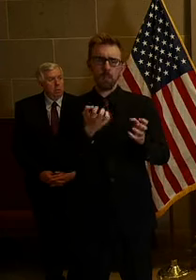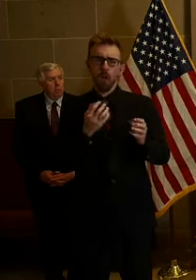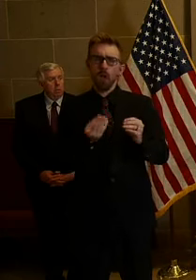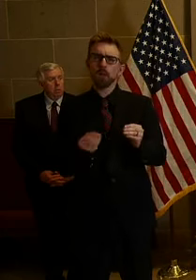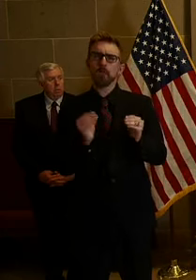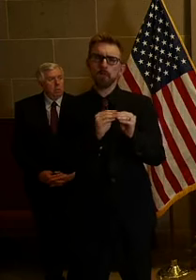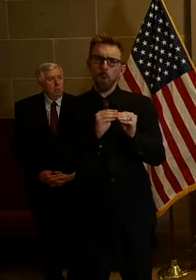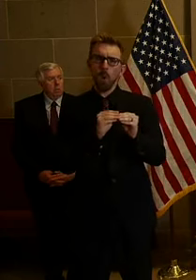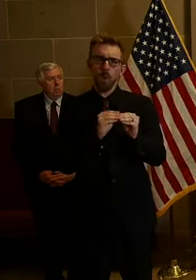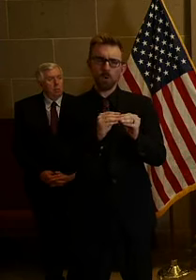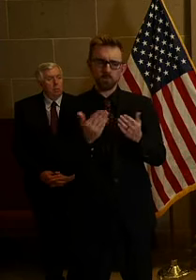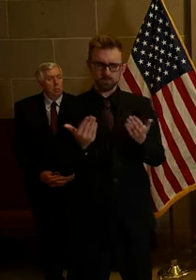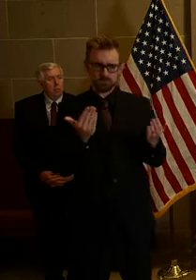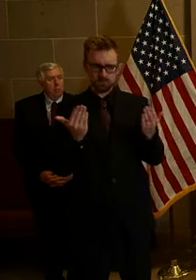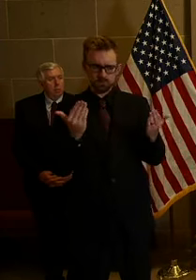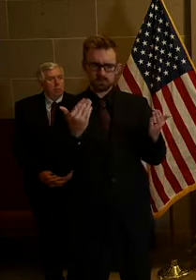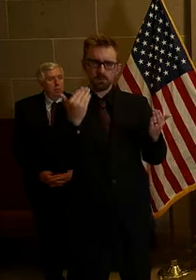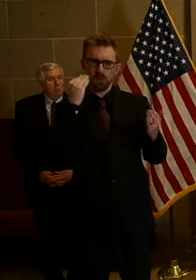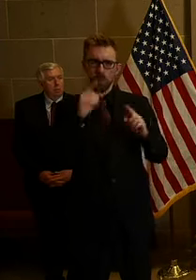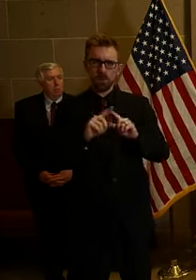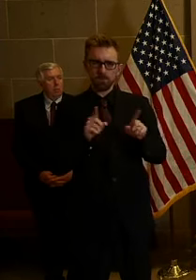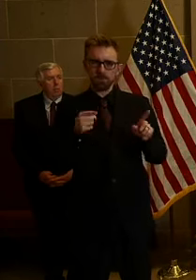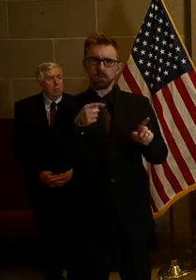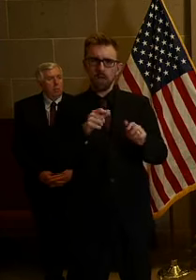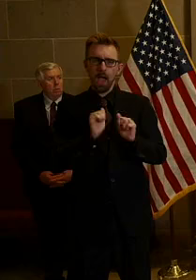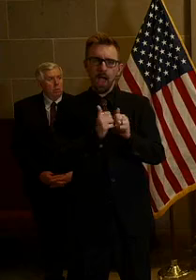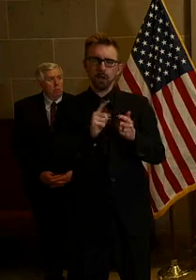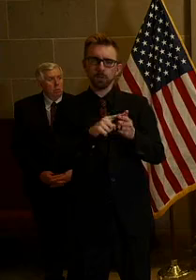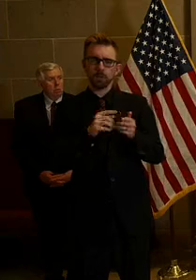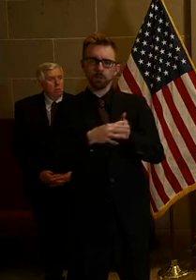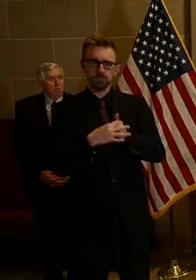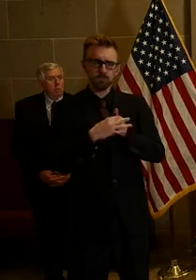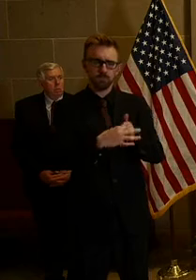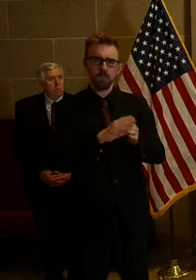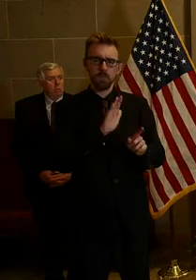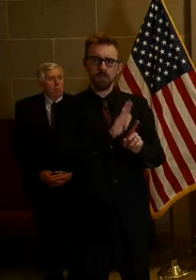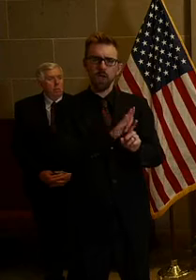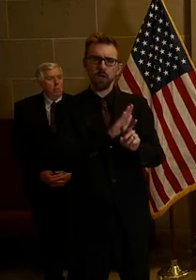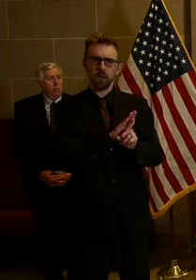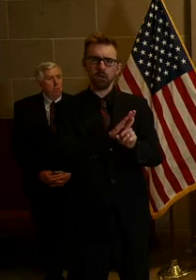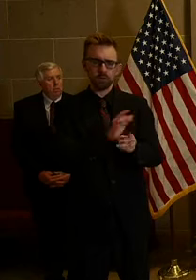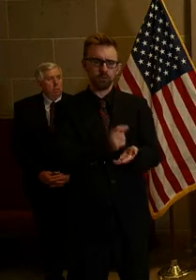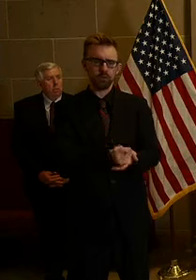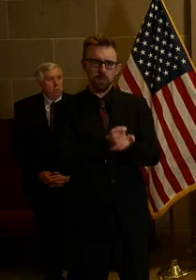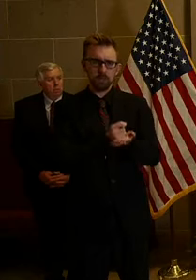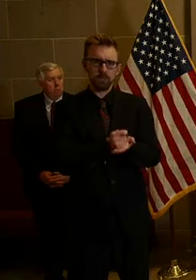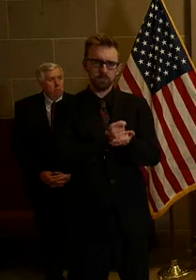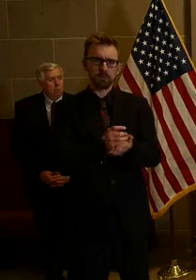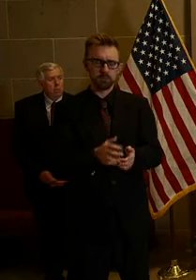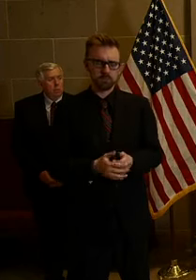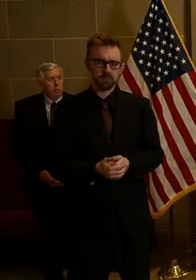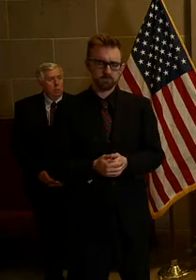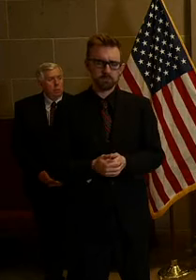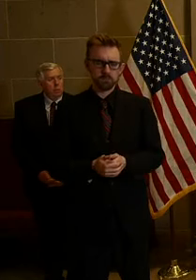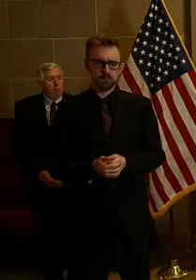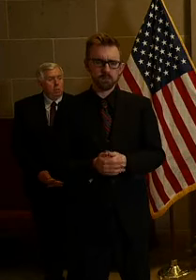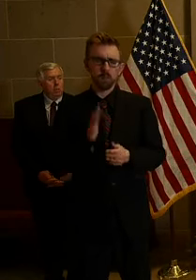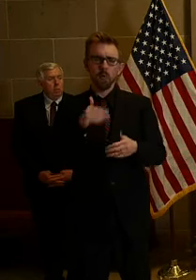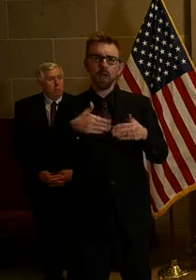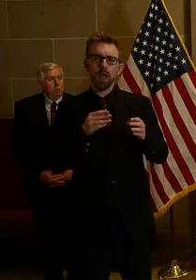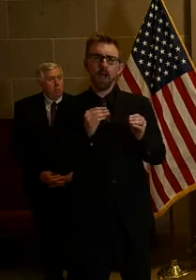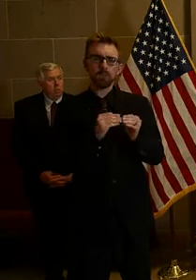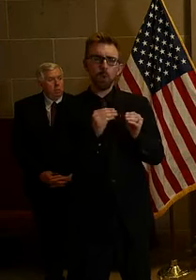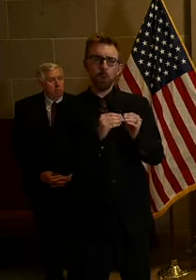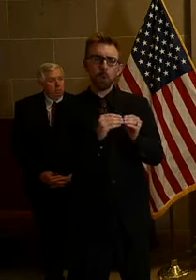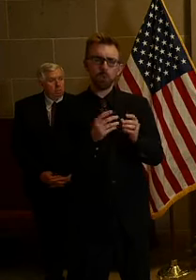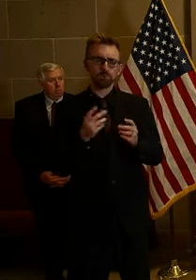discretion to know to help them guide their treatment to have quicker turnaround, which